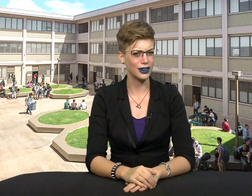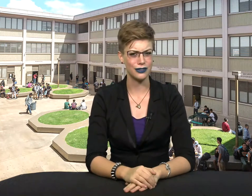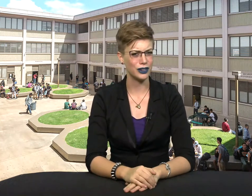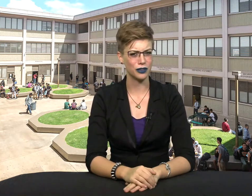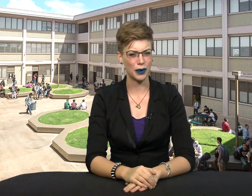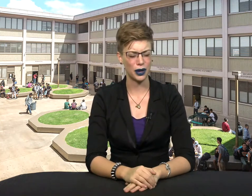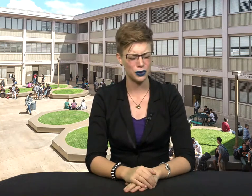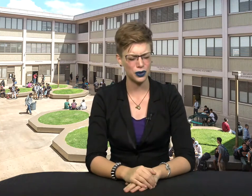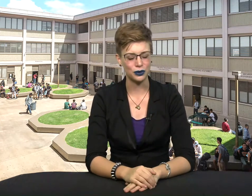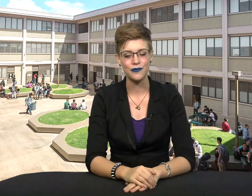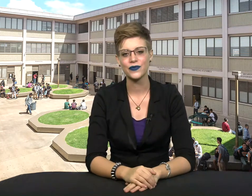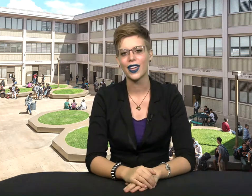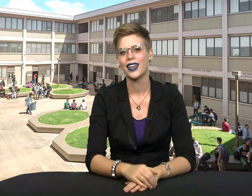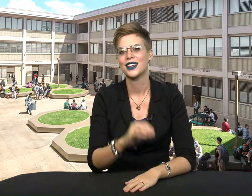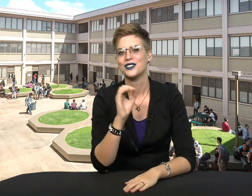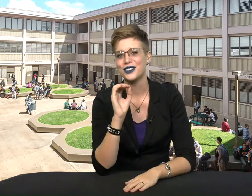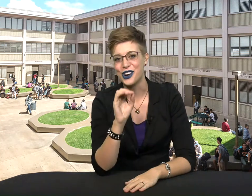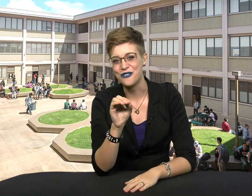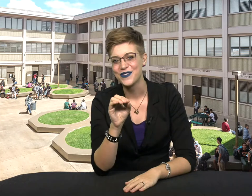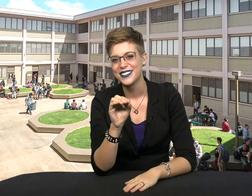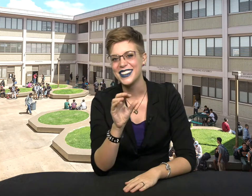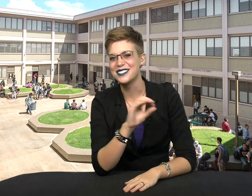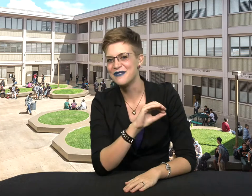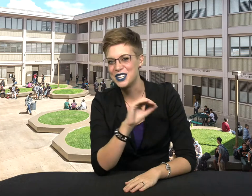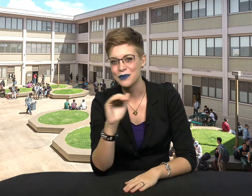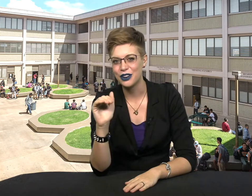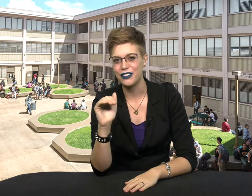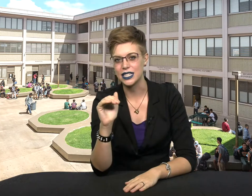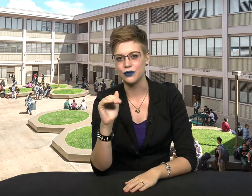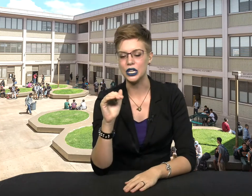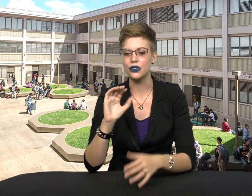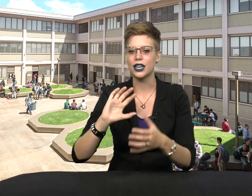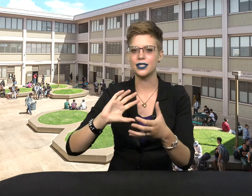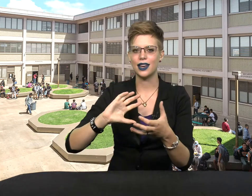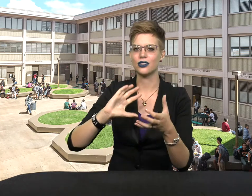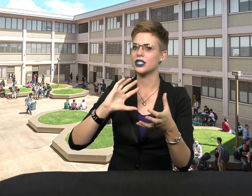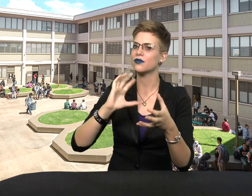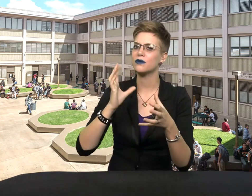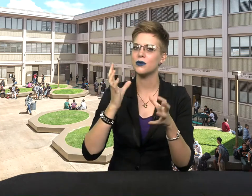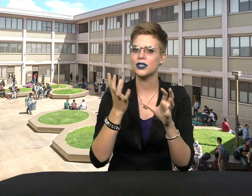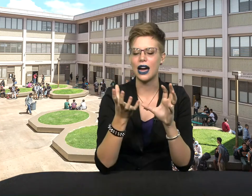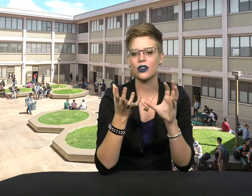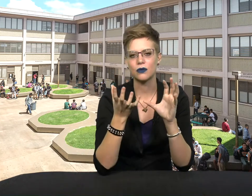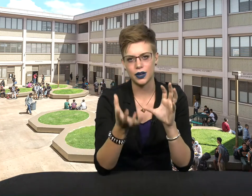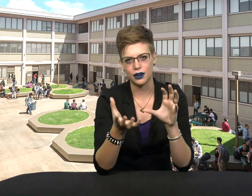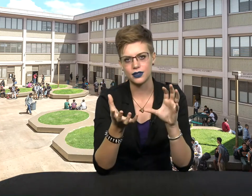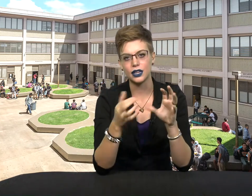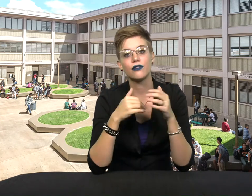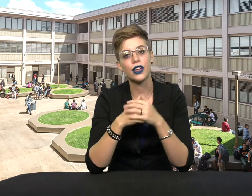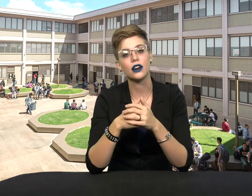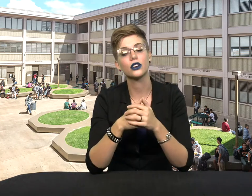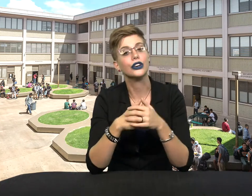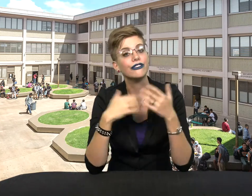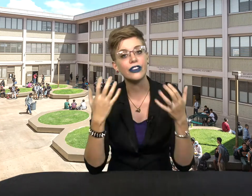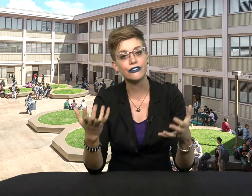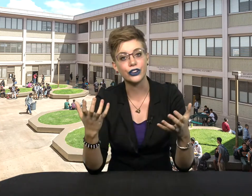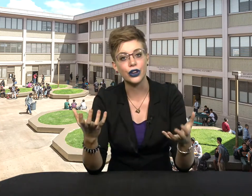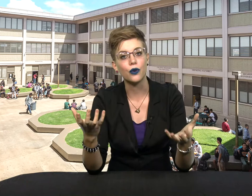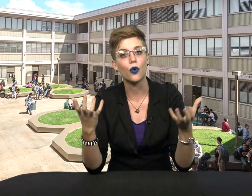good fit for me, whew. So it's much more effective when you can tell just from someone's outer appearance if they are a good fit for you or